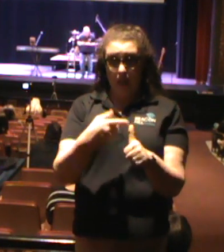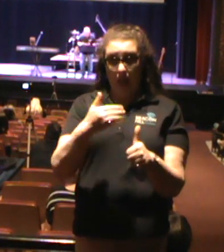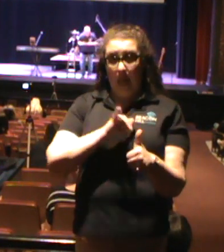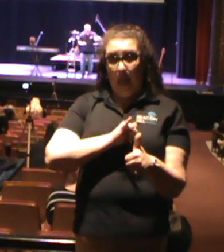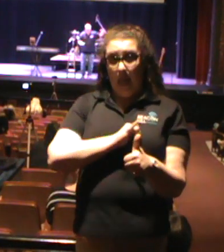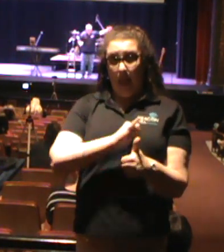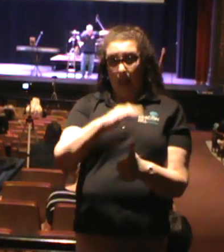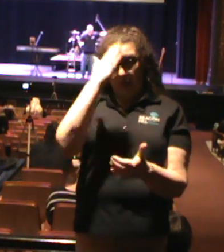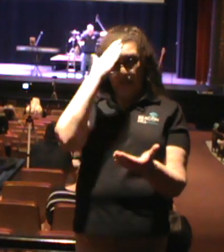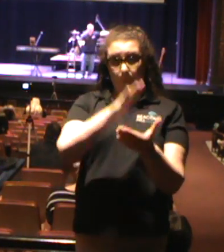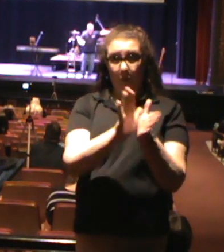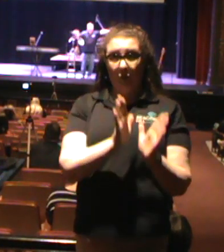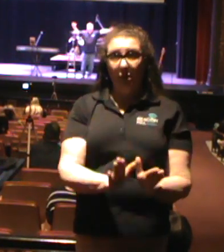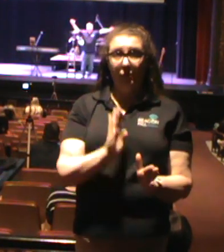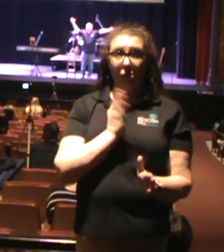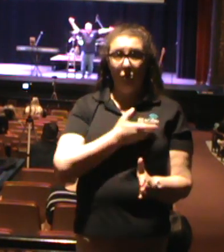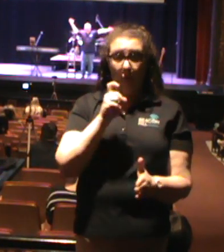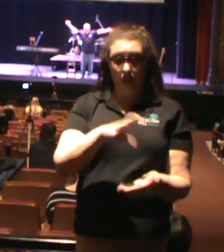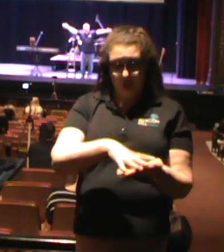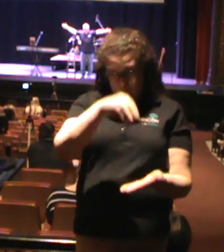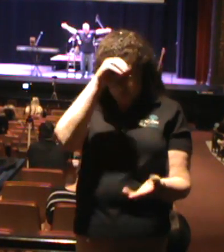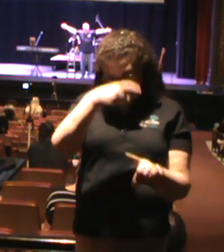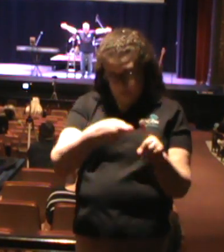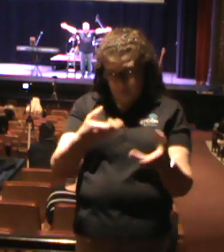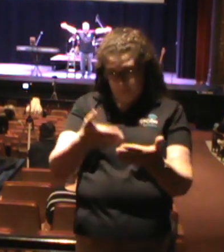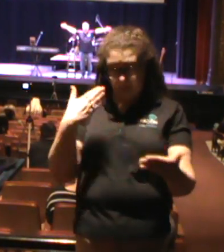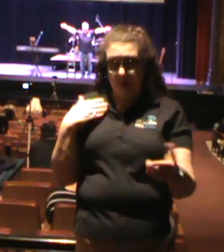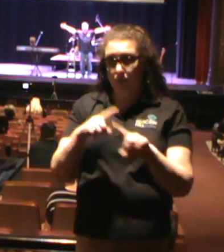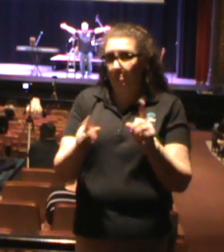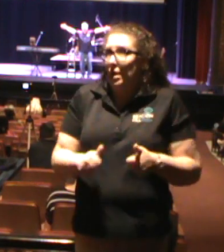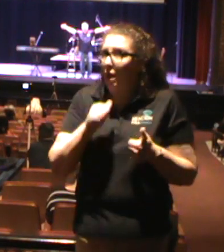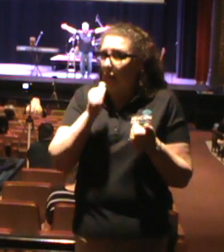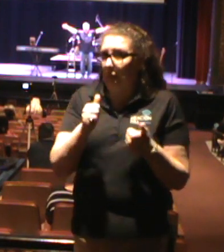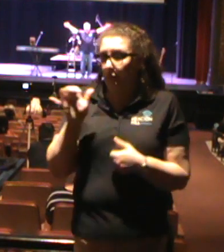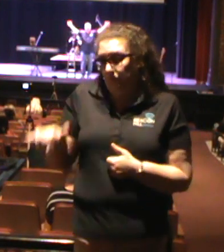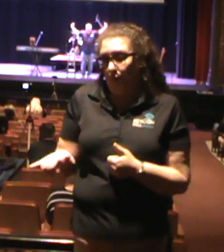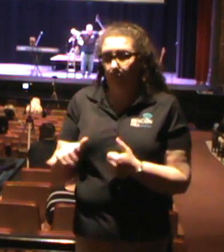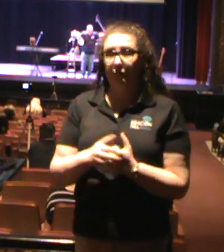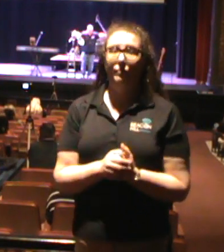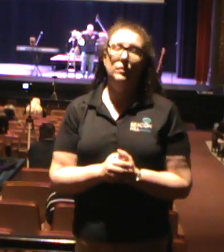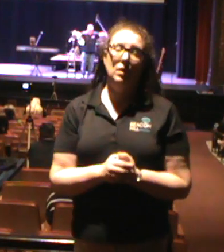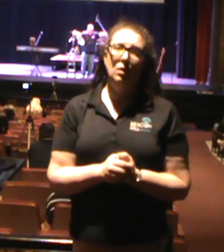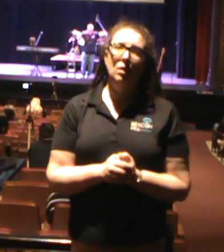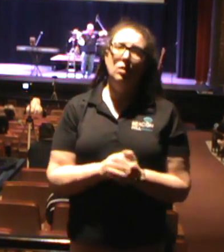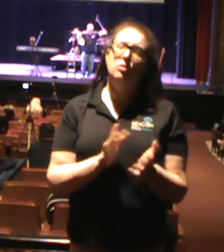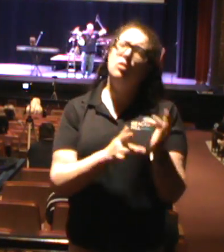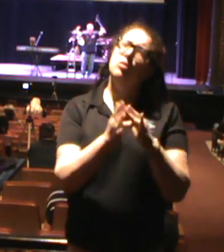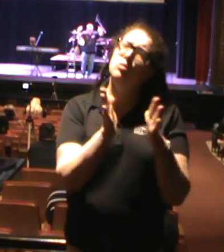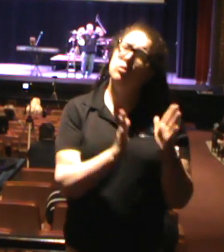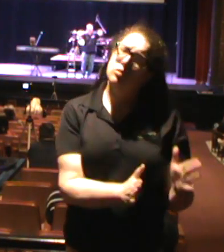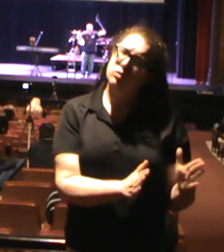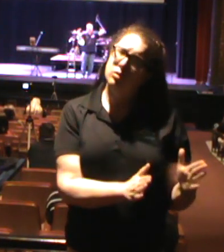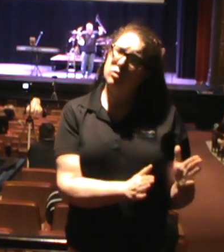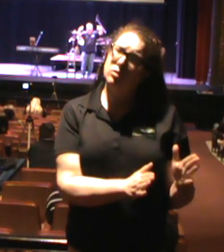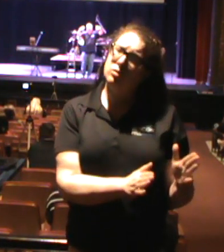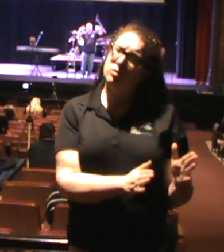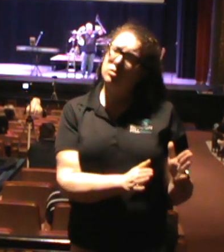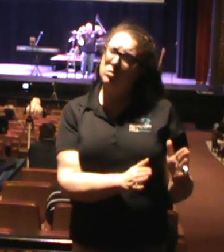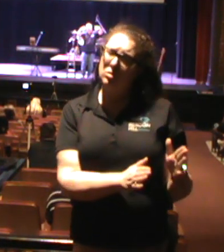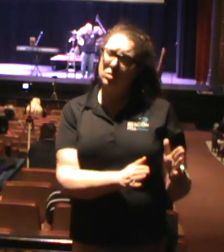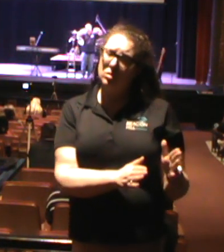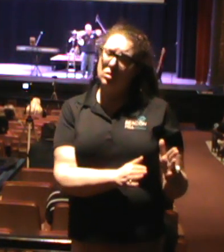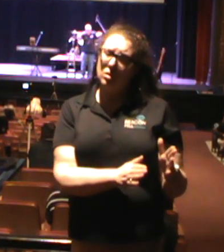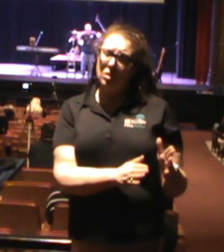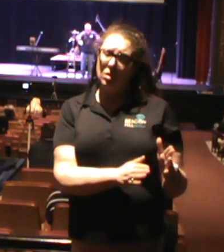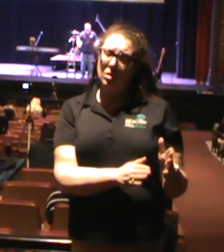to learn from the past, but not to live in the past. So Christians, Christ mentions in